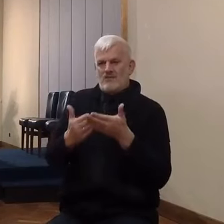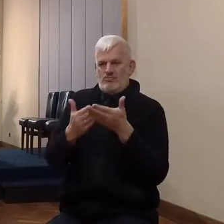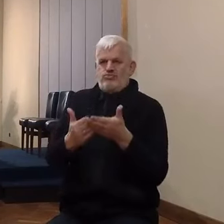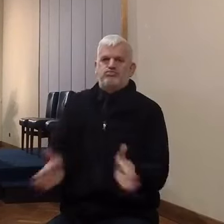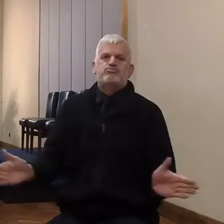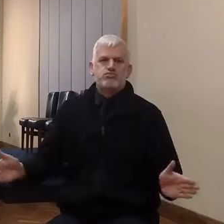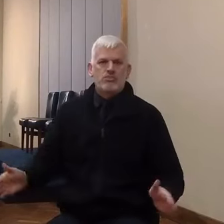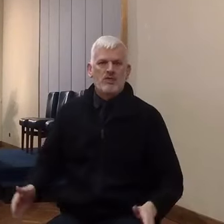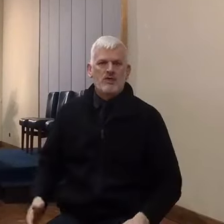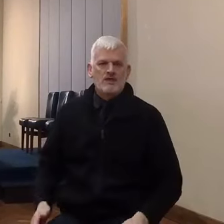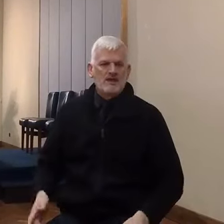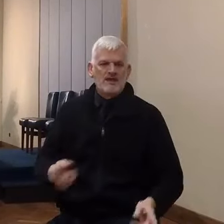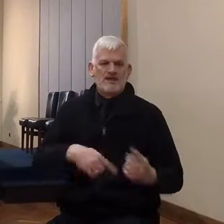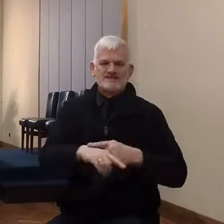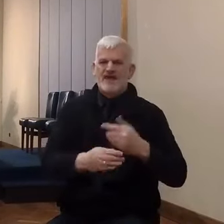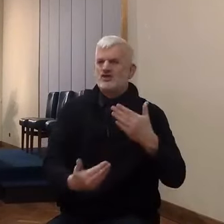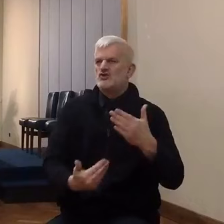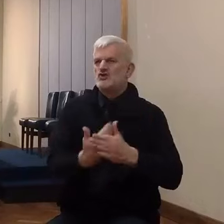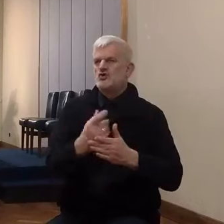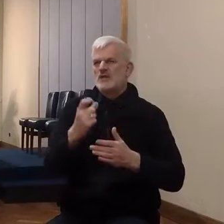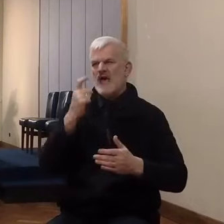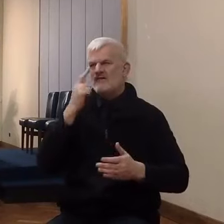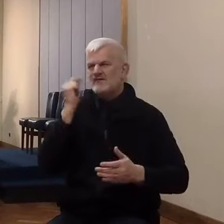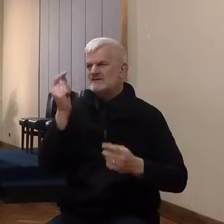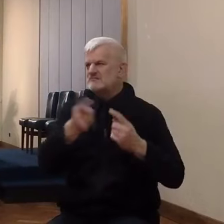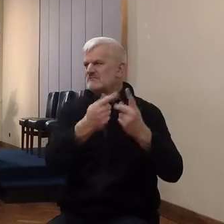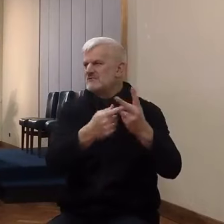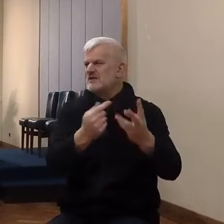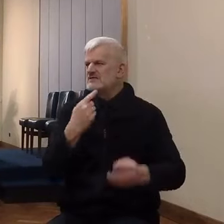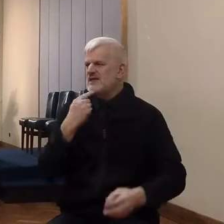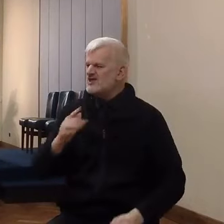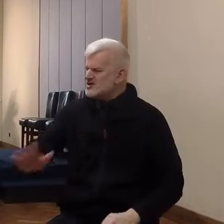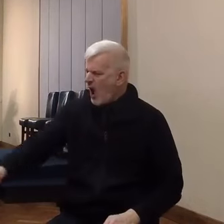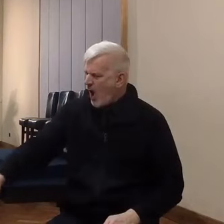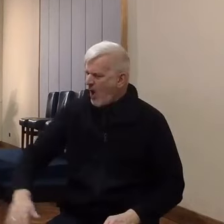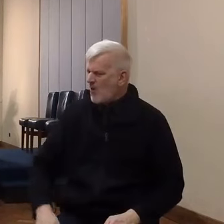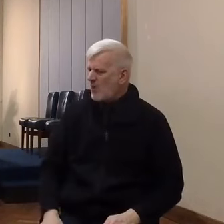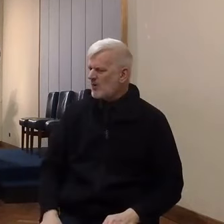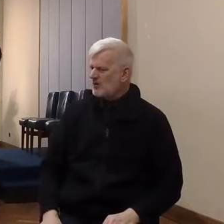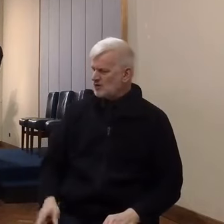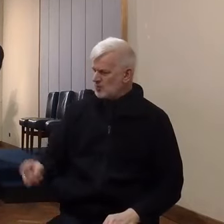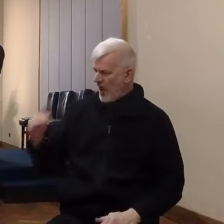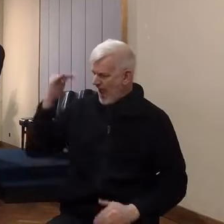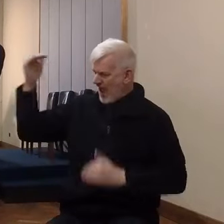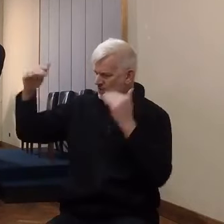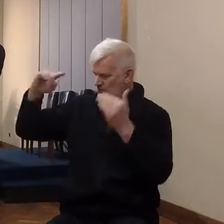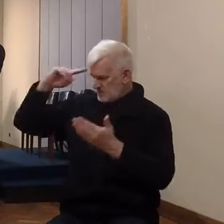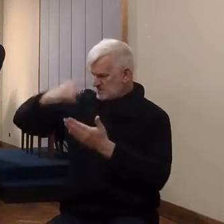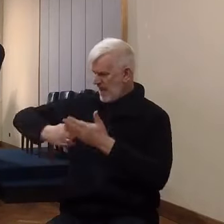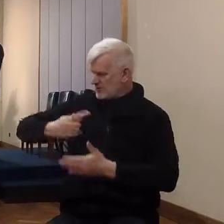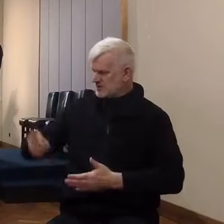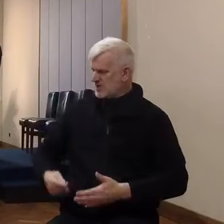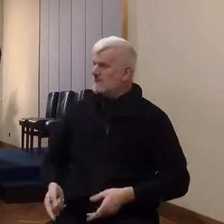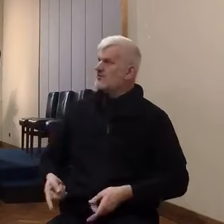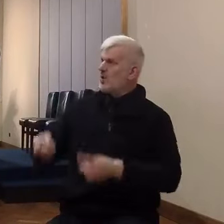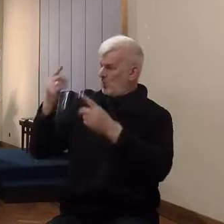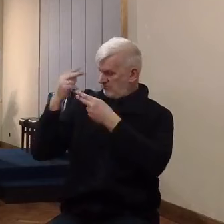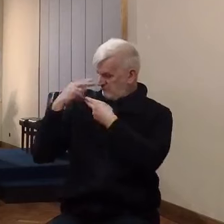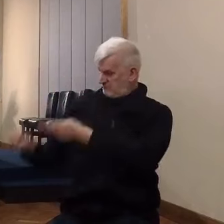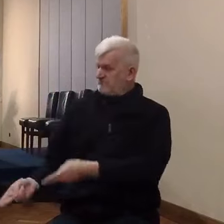there's nothing like that at all. God wants you to be an adult. He wants you to make your own decisions. He only asks you that